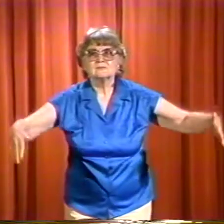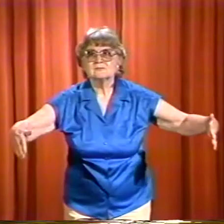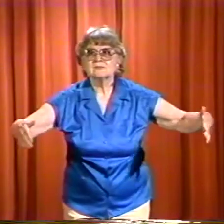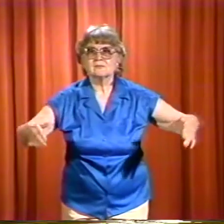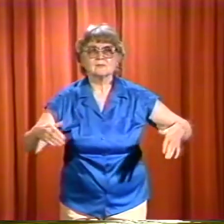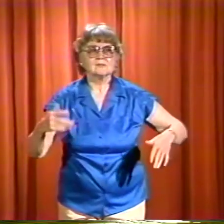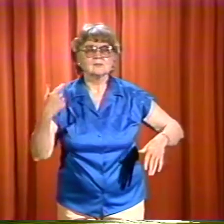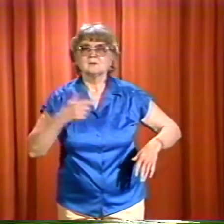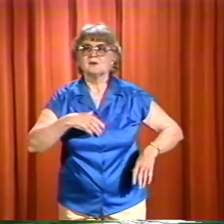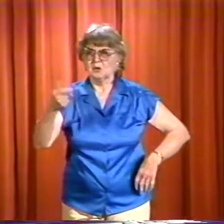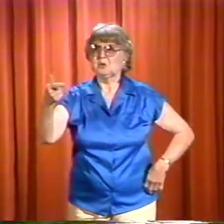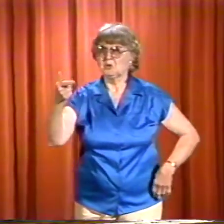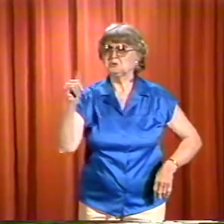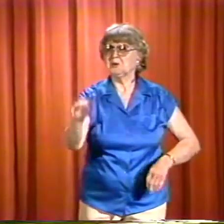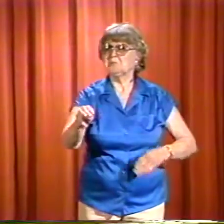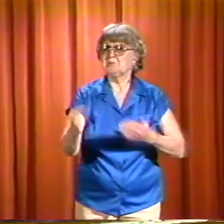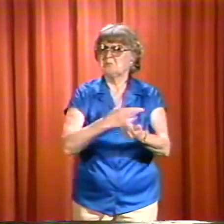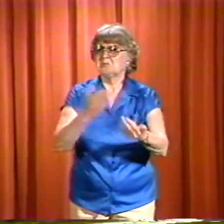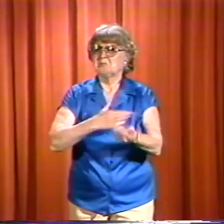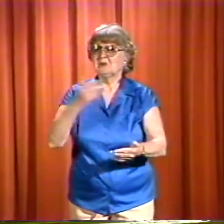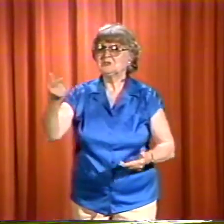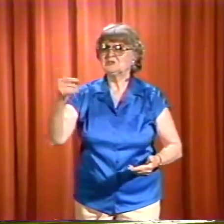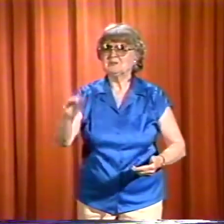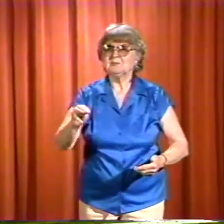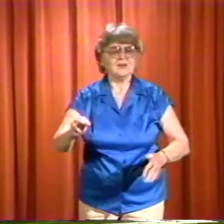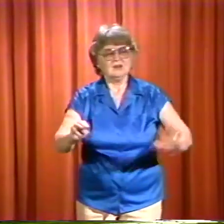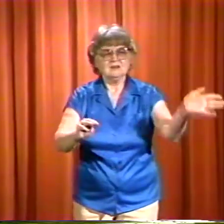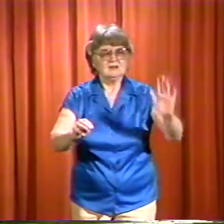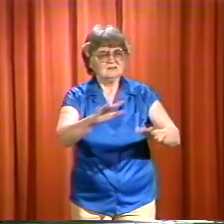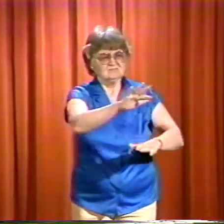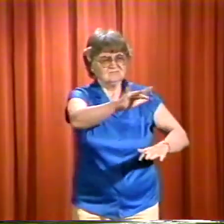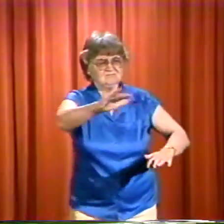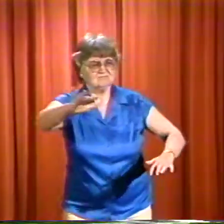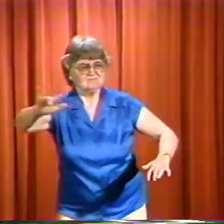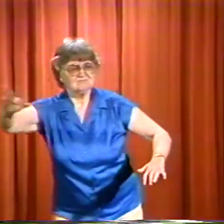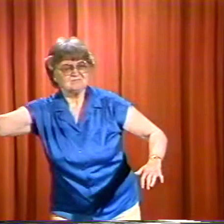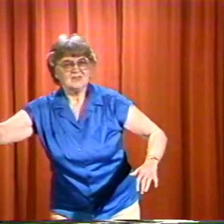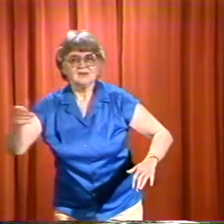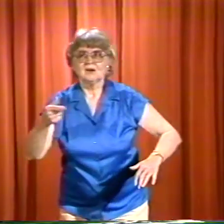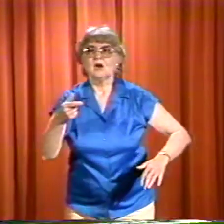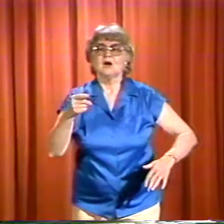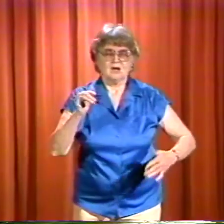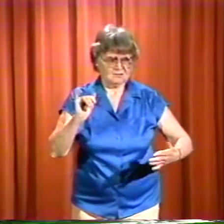that's an easy one, gym. No, the entire word,